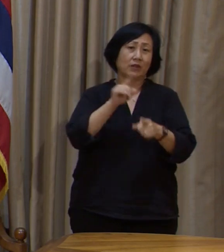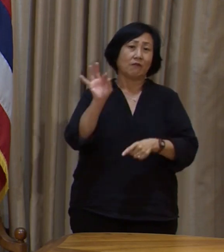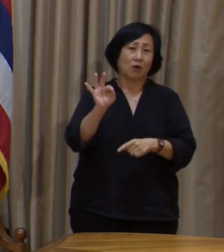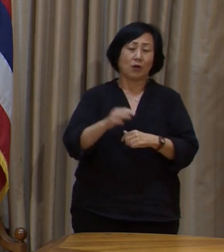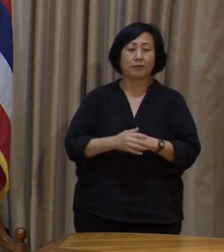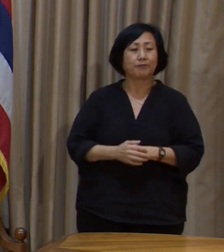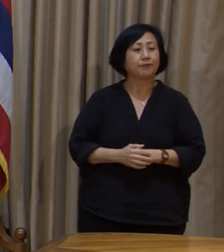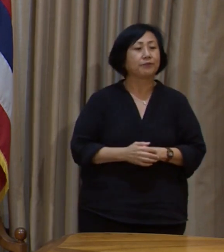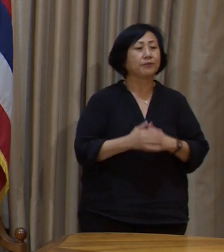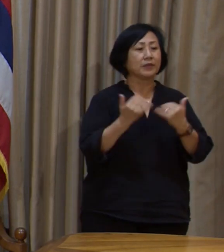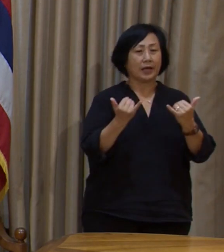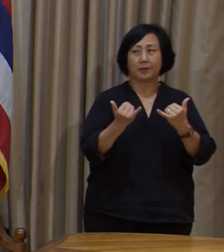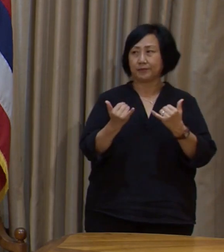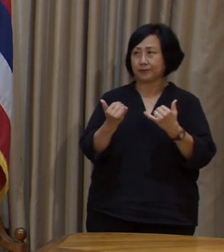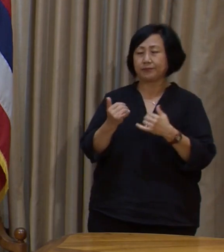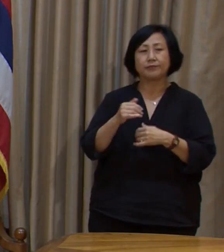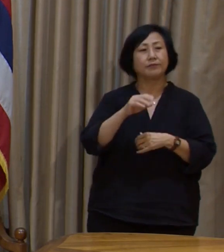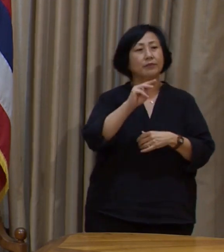Max Deibel.